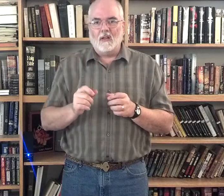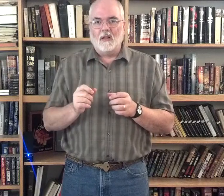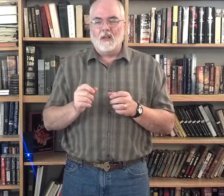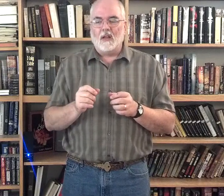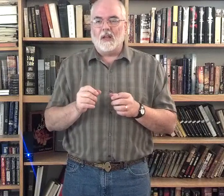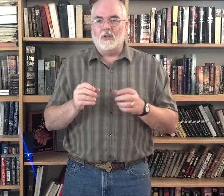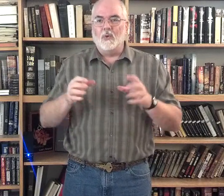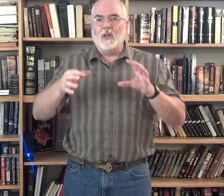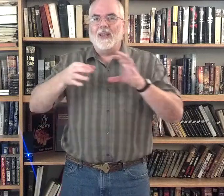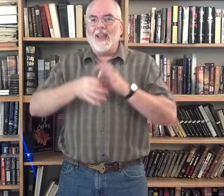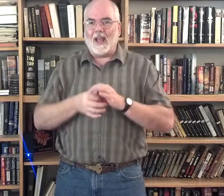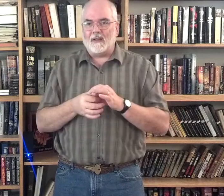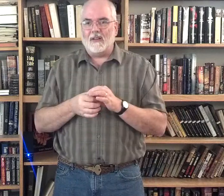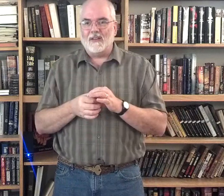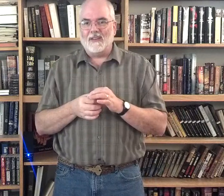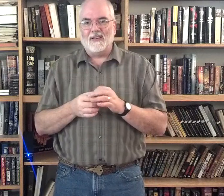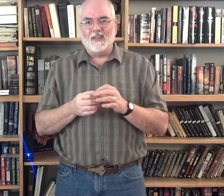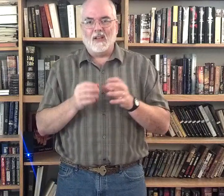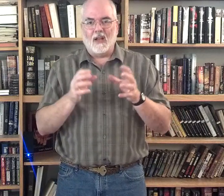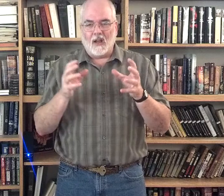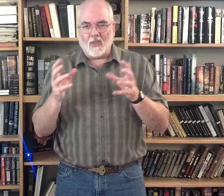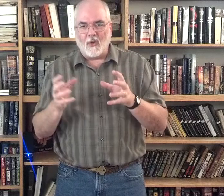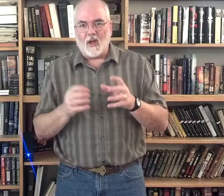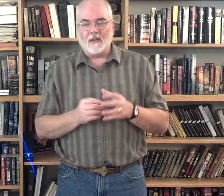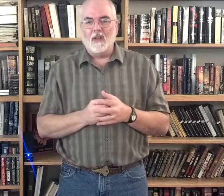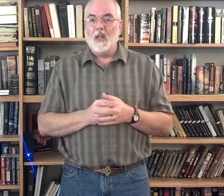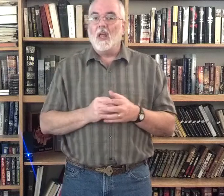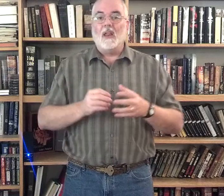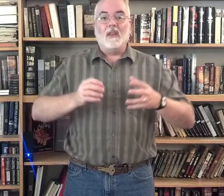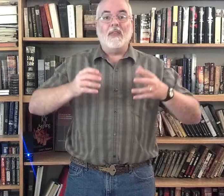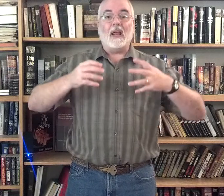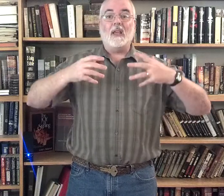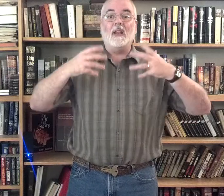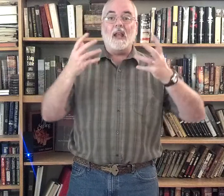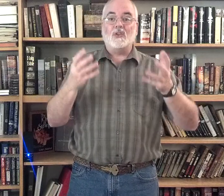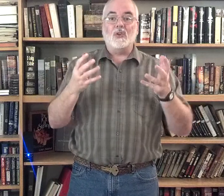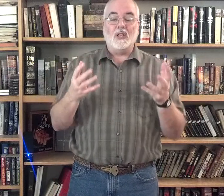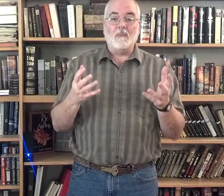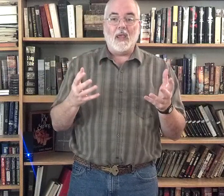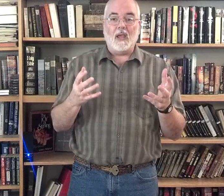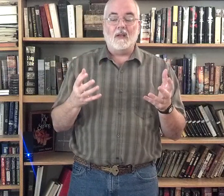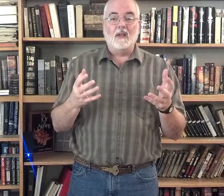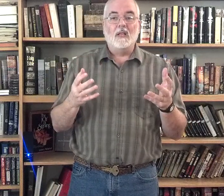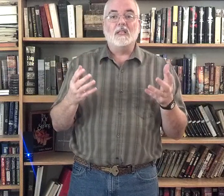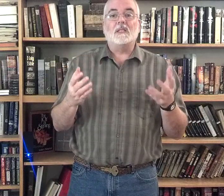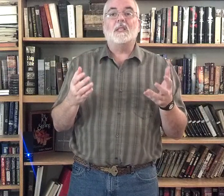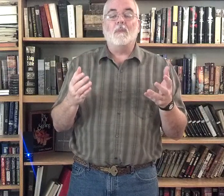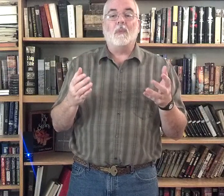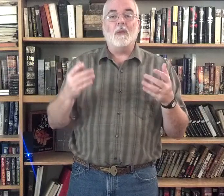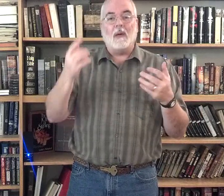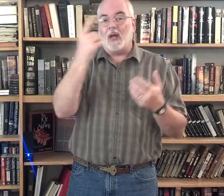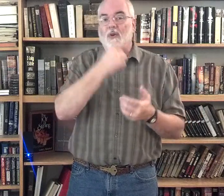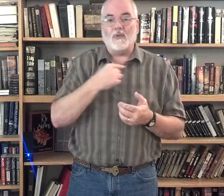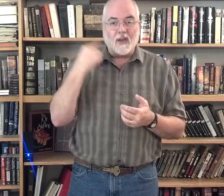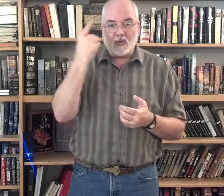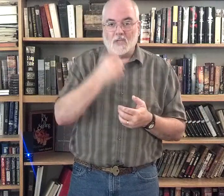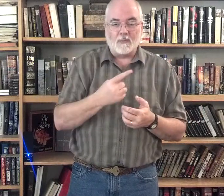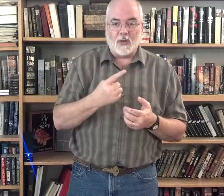to connect a thought. That connection is made simply by your facial expression